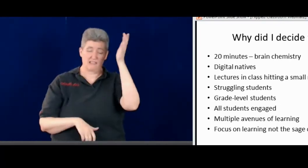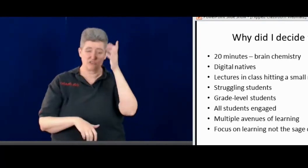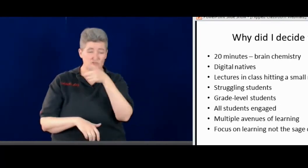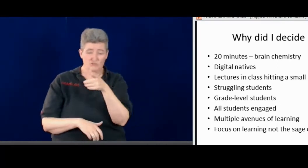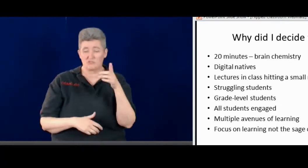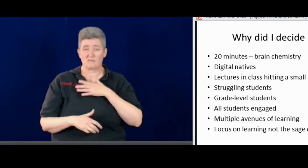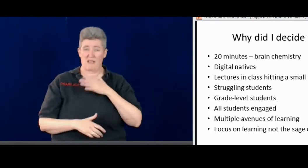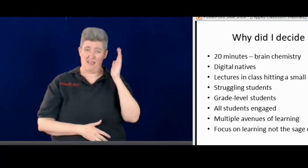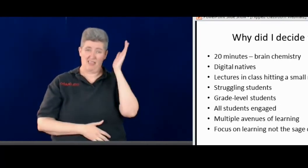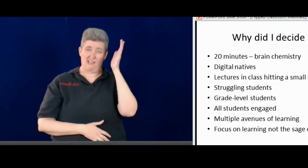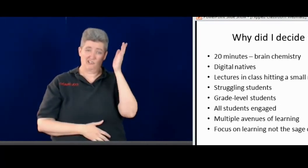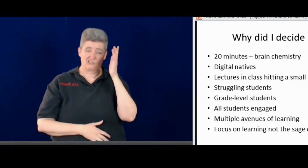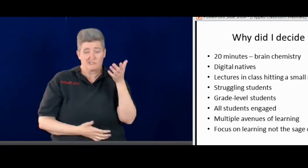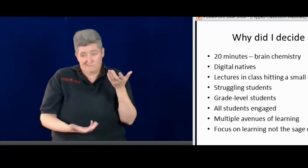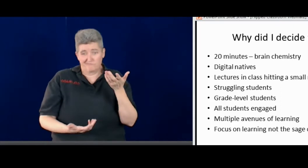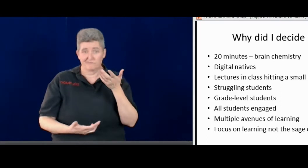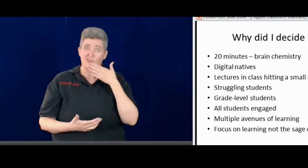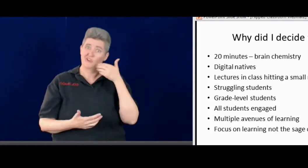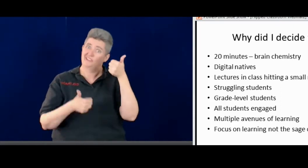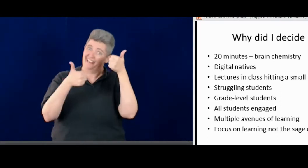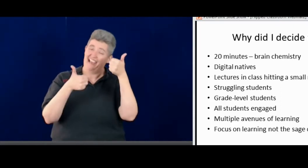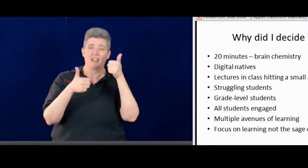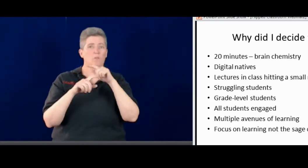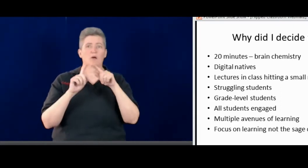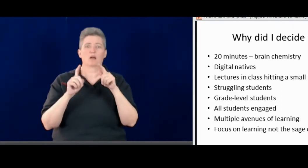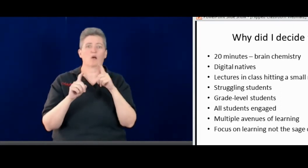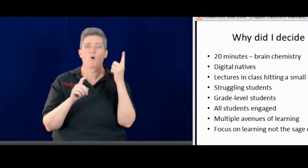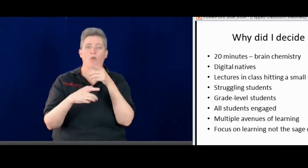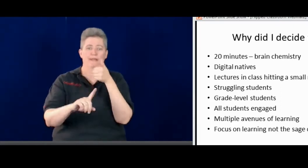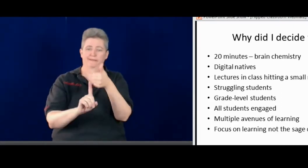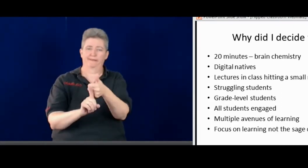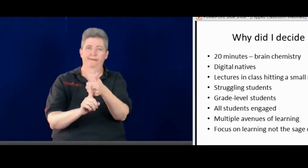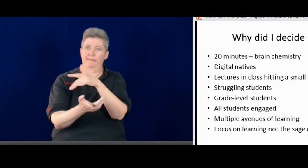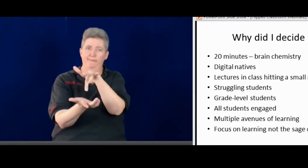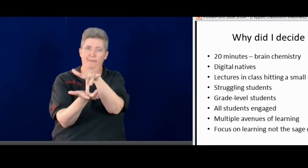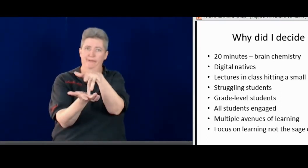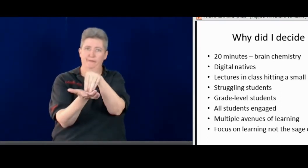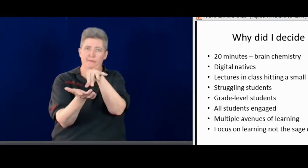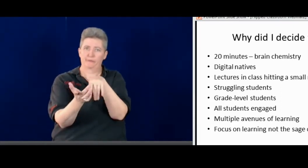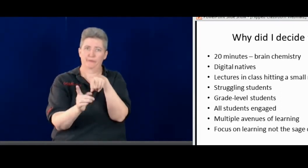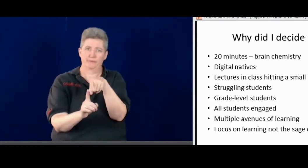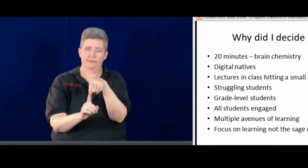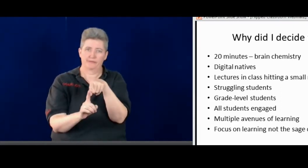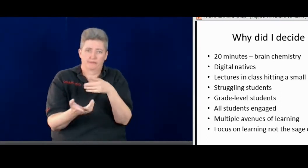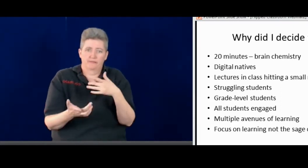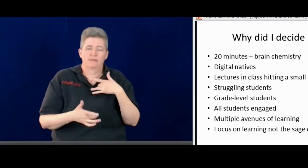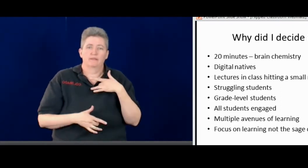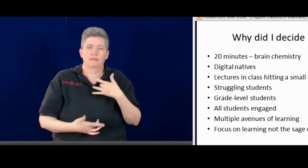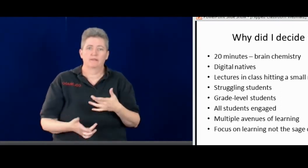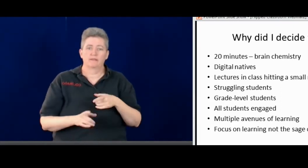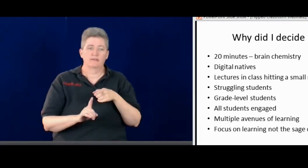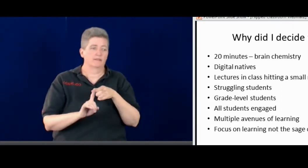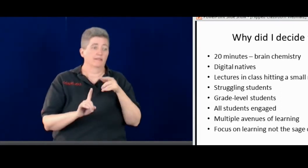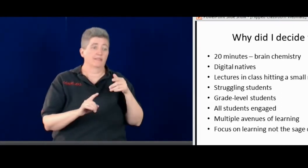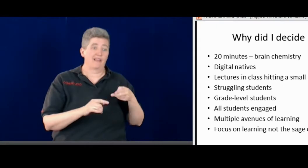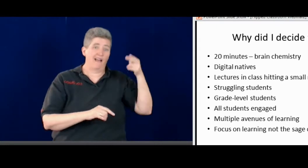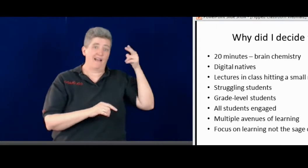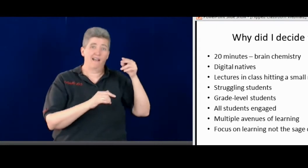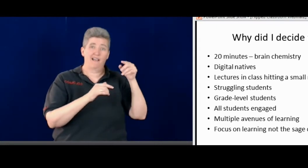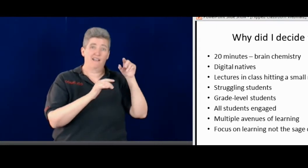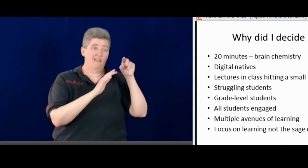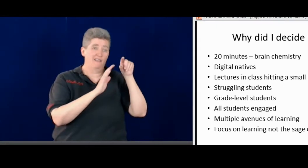I noticed with the science lecture, my lectures, they're great, yes. But just for a particular